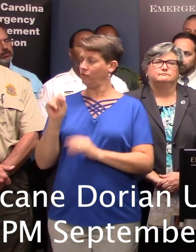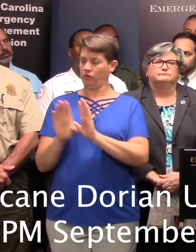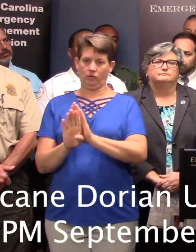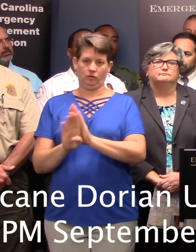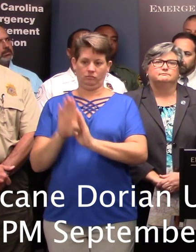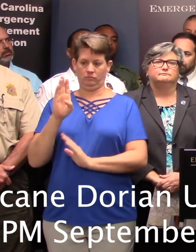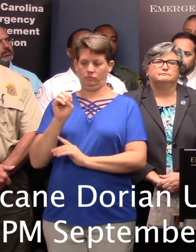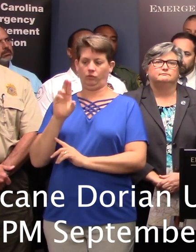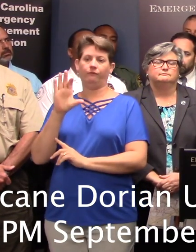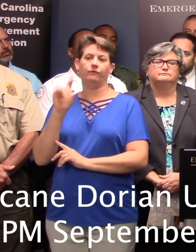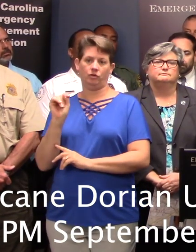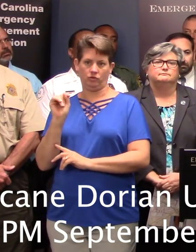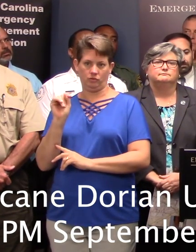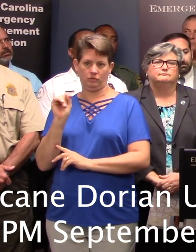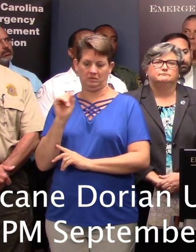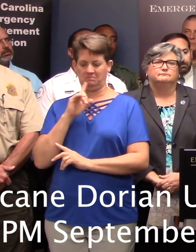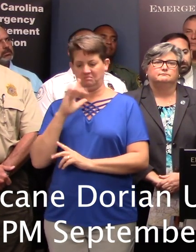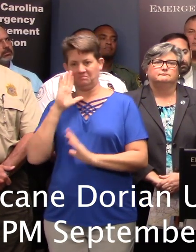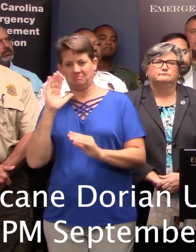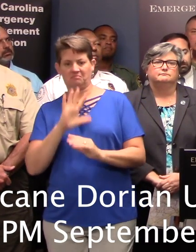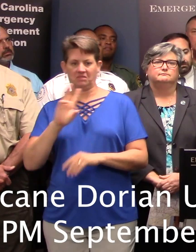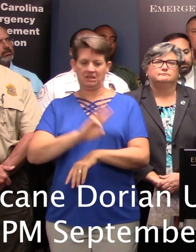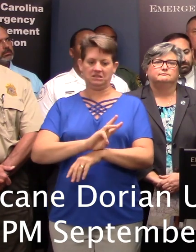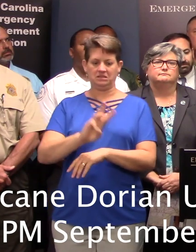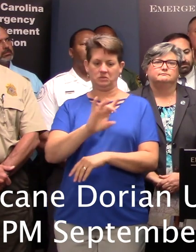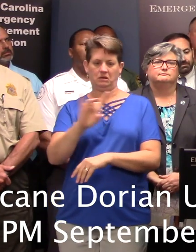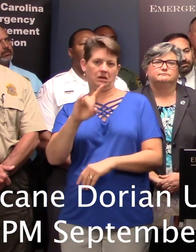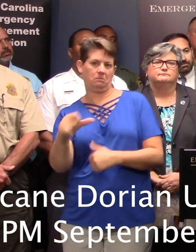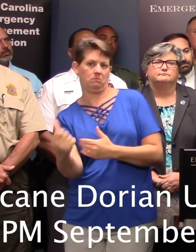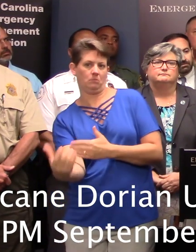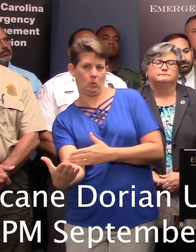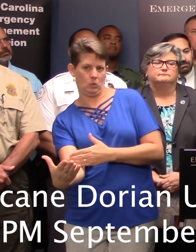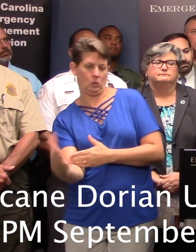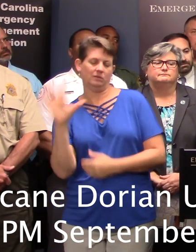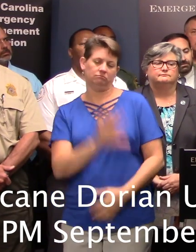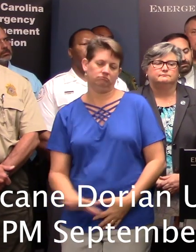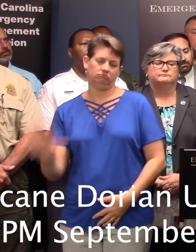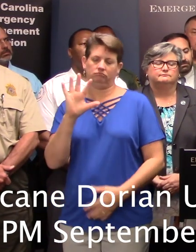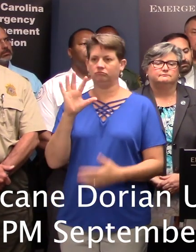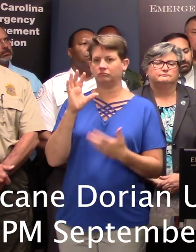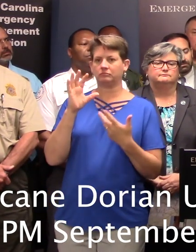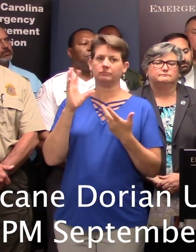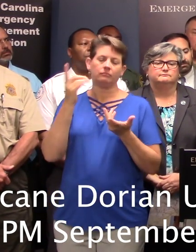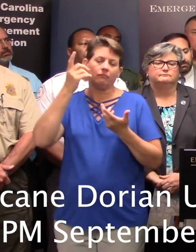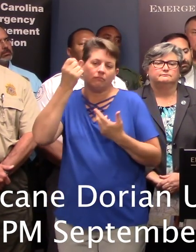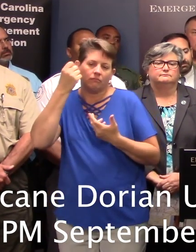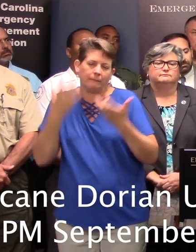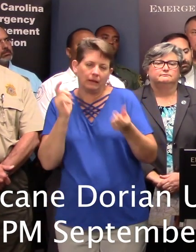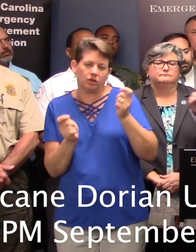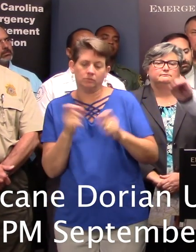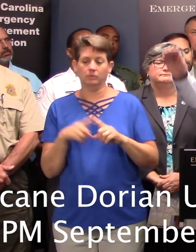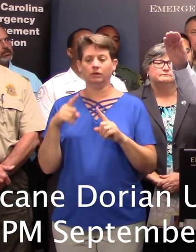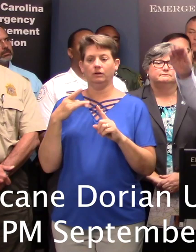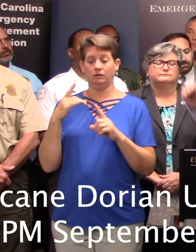Beaufort County, about 6 to 8 o'clock tomorrow morning, something like that, give or take, unless it changes. And then